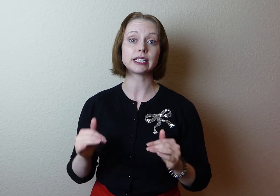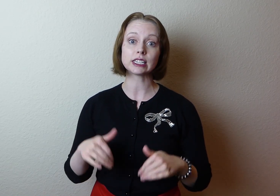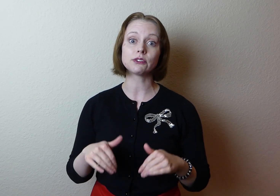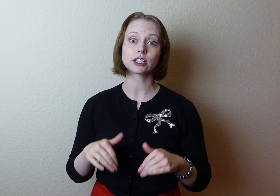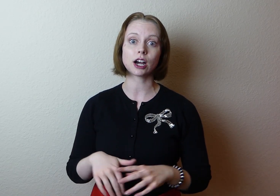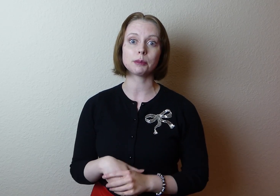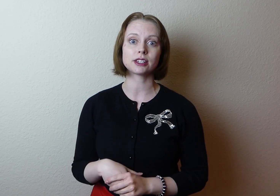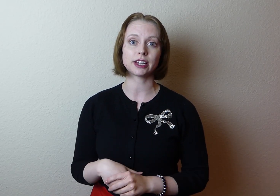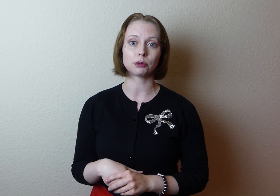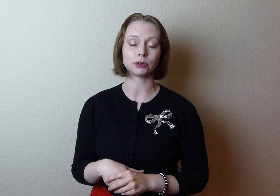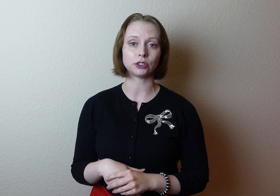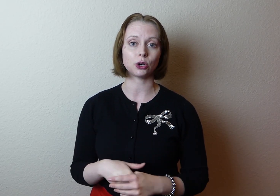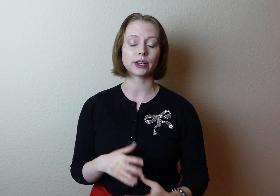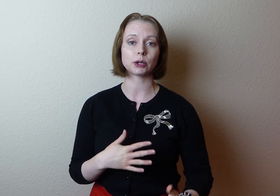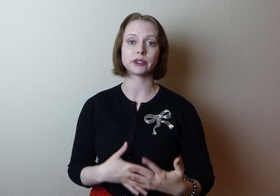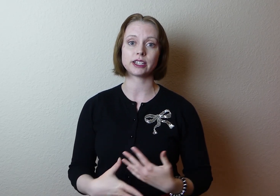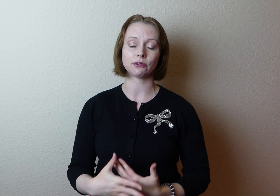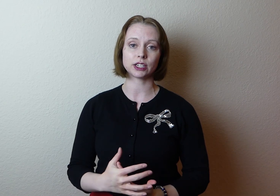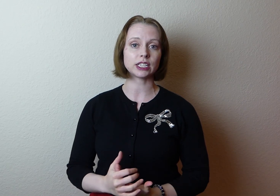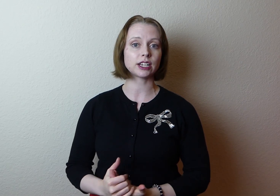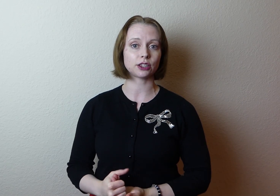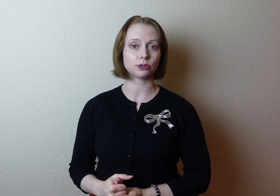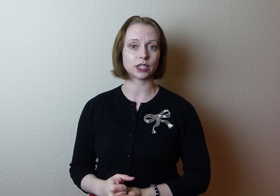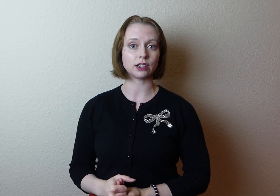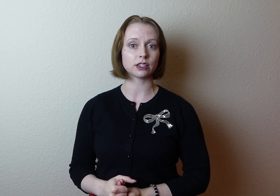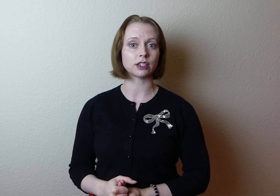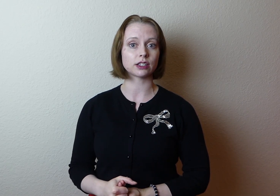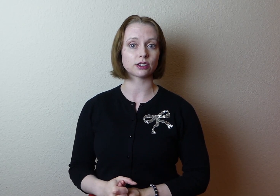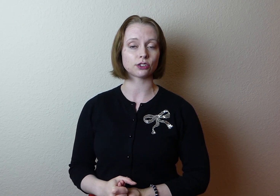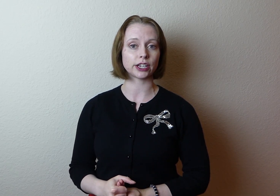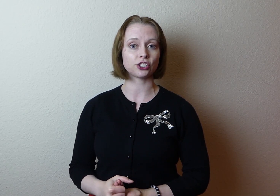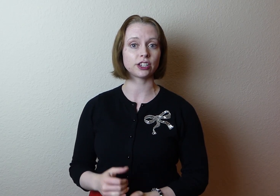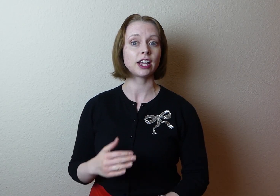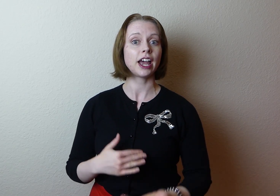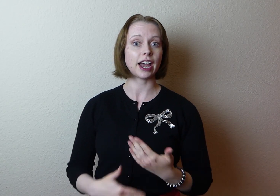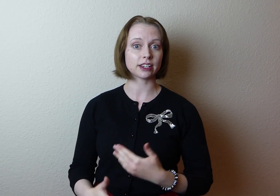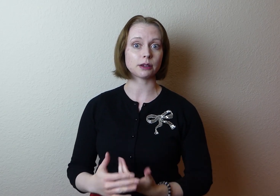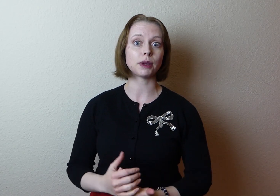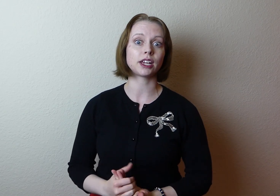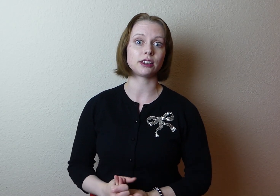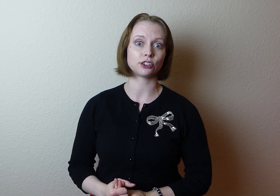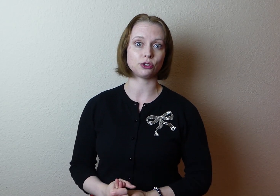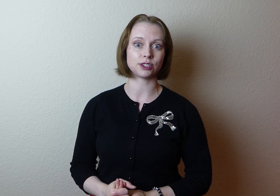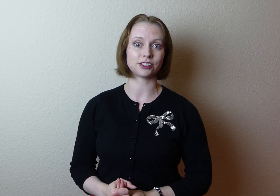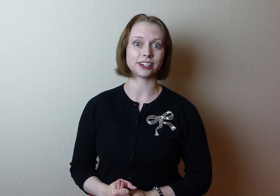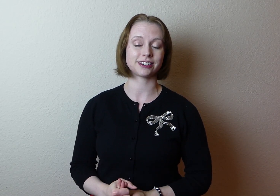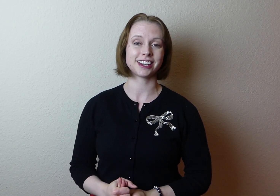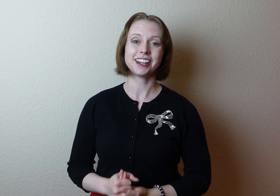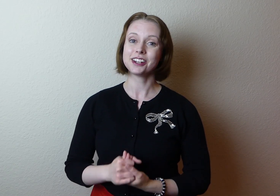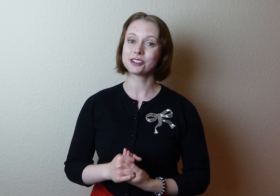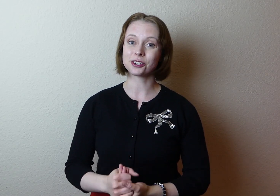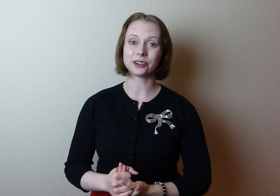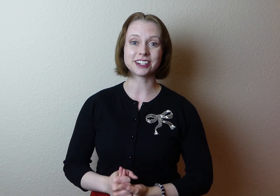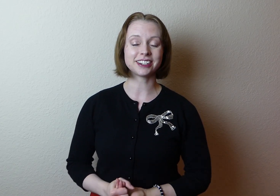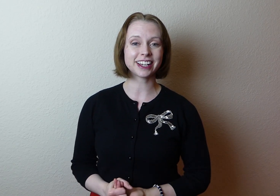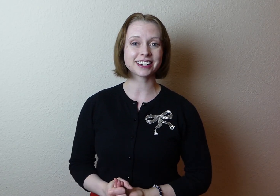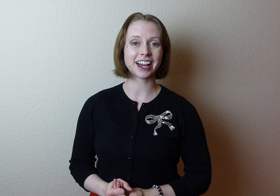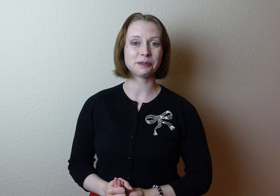please leave it in the comments down below, and I will definitely take those things into consideration as I'm making this new series. So until next time,